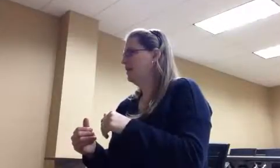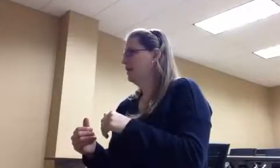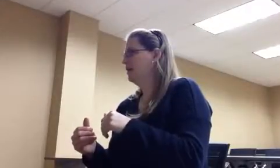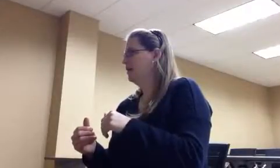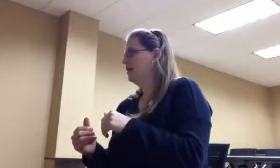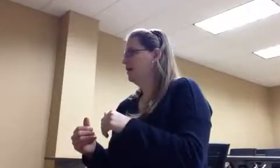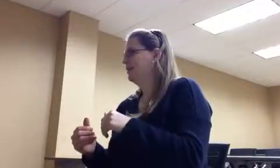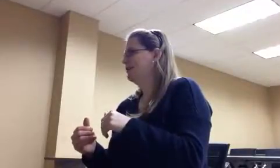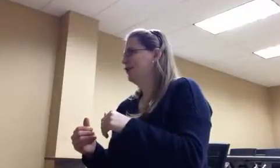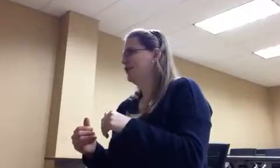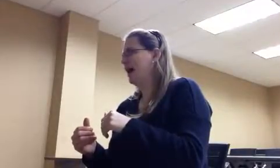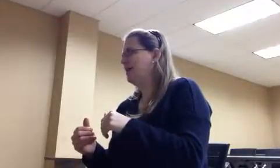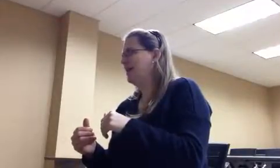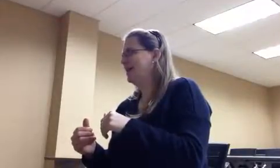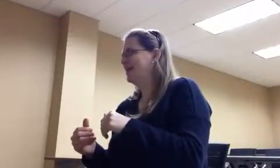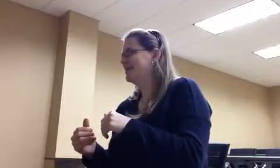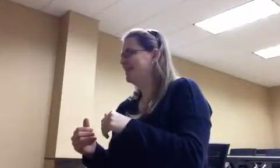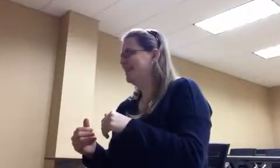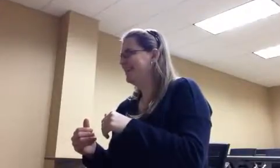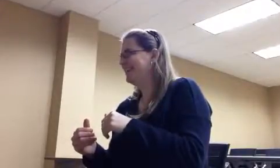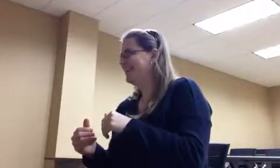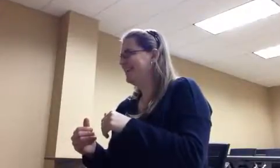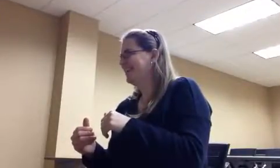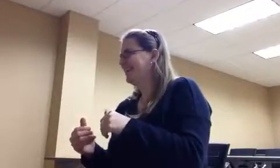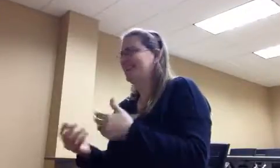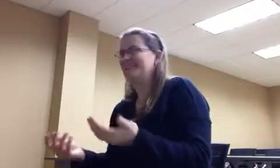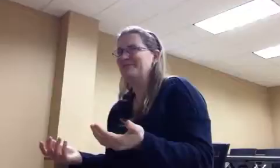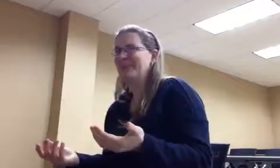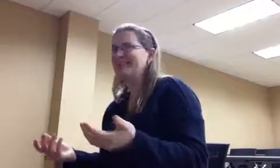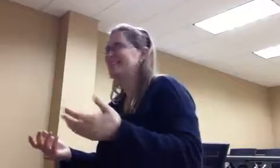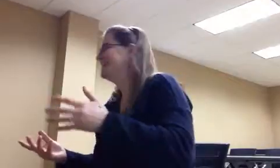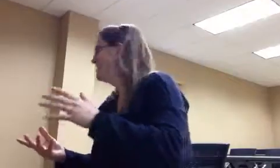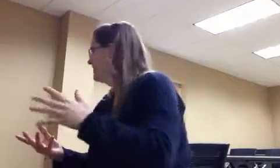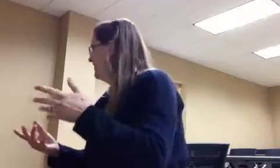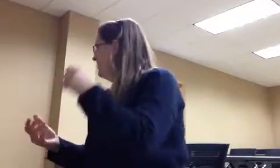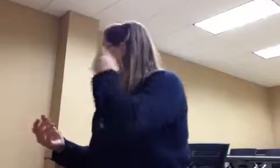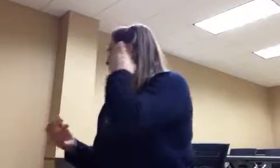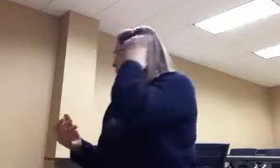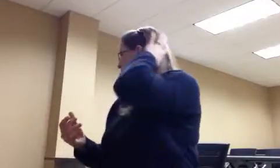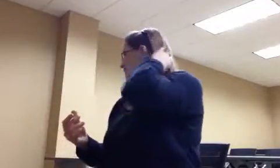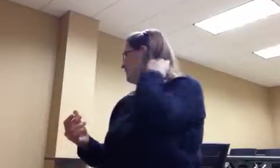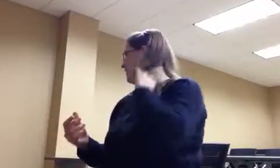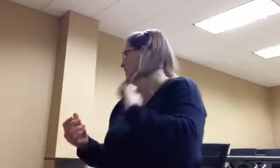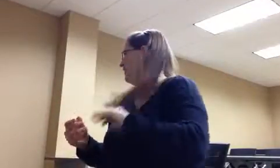me things about yourself. If you want to use this sentence starter page, that's cool. Flip the page again.